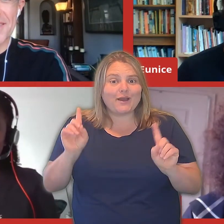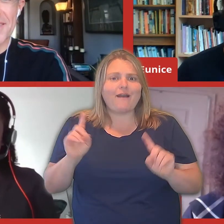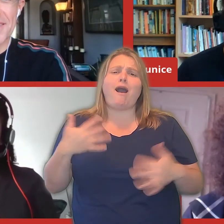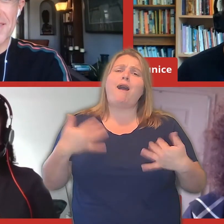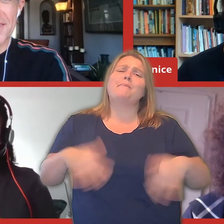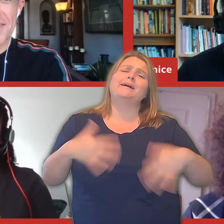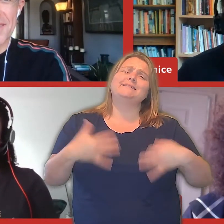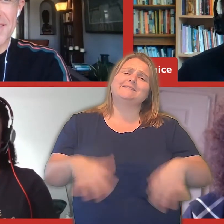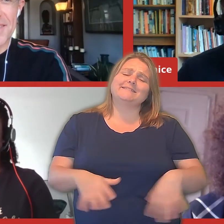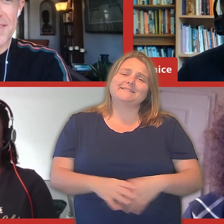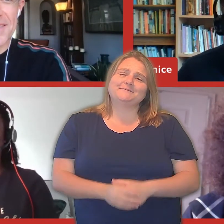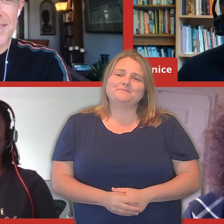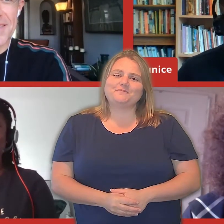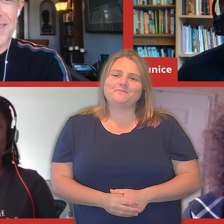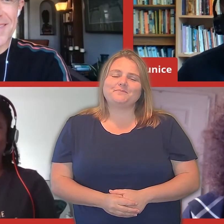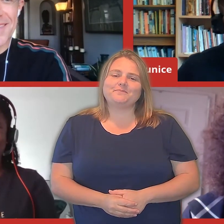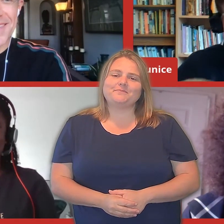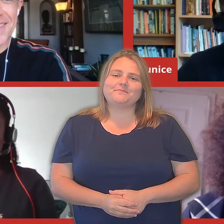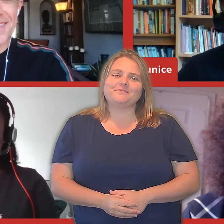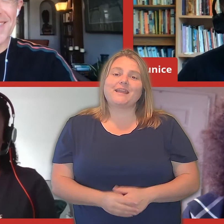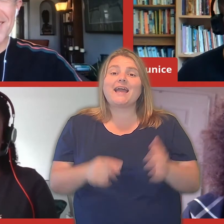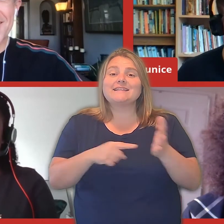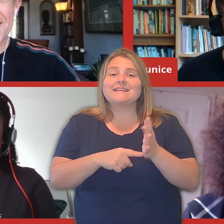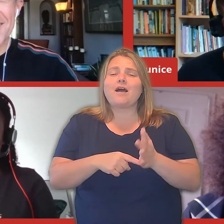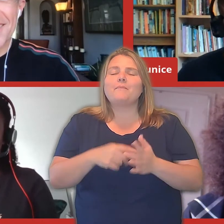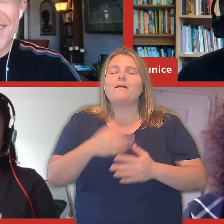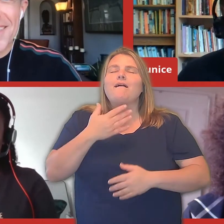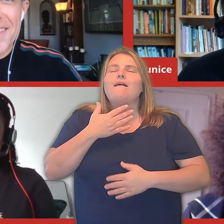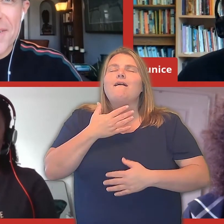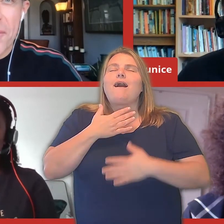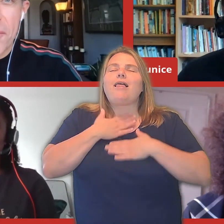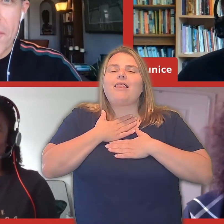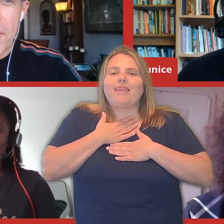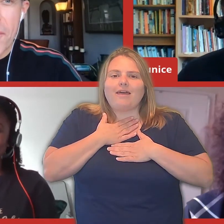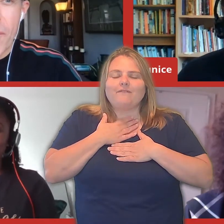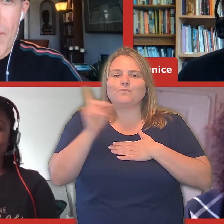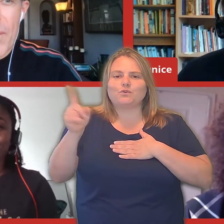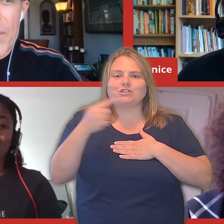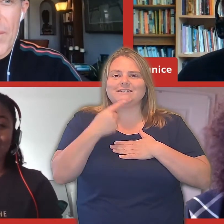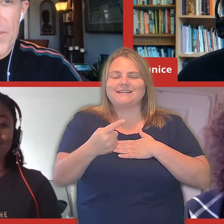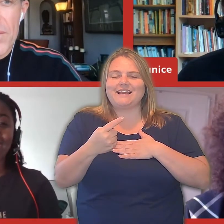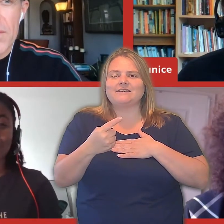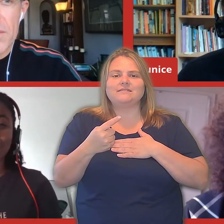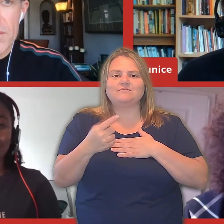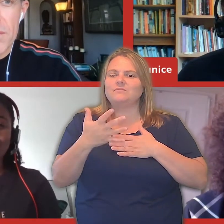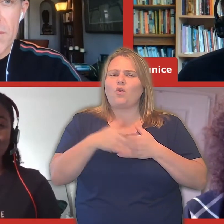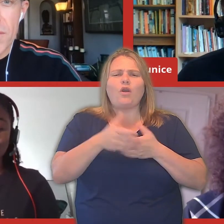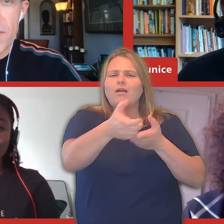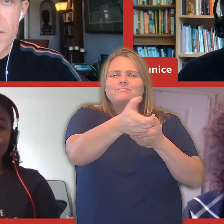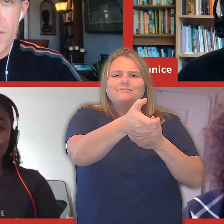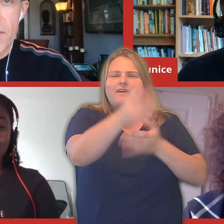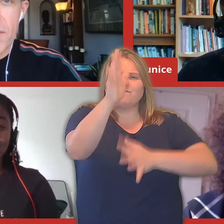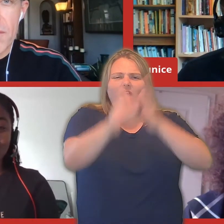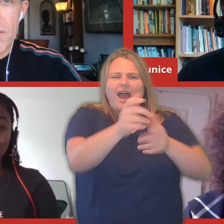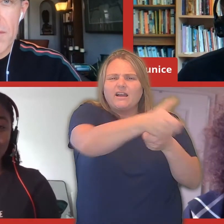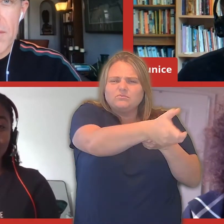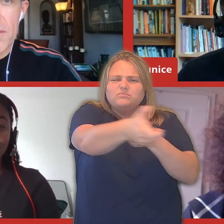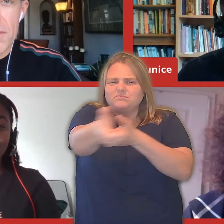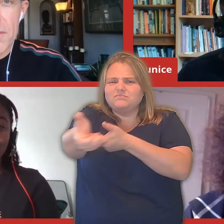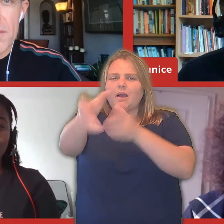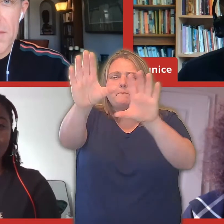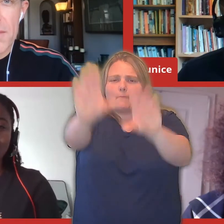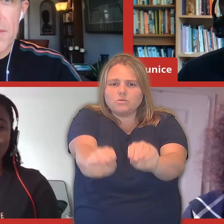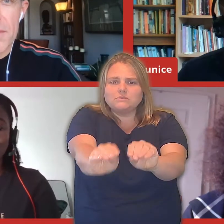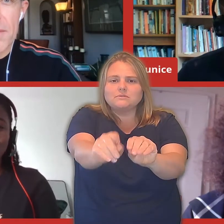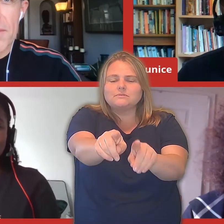I love what she said about, sorry, I love what she said about, rather than constantly putting fires out, let's be the people that actually stop